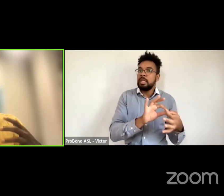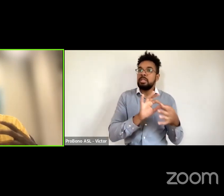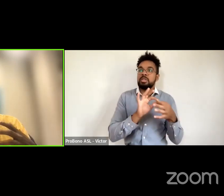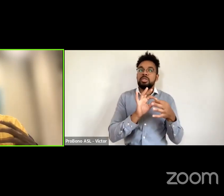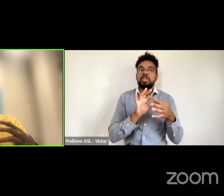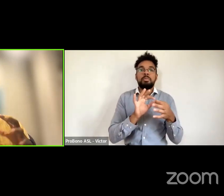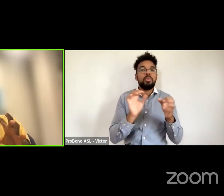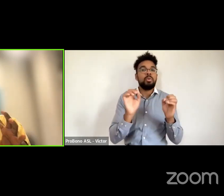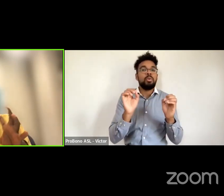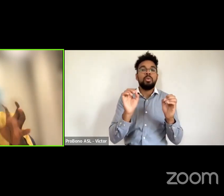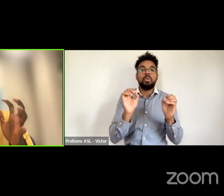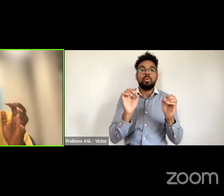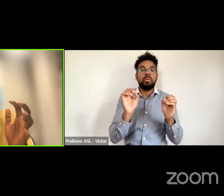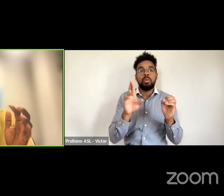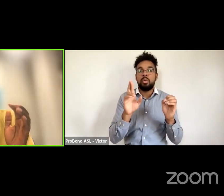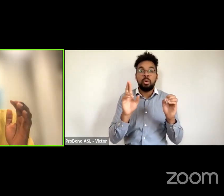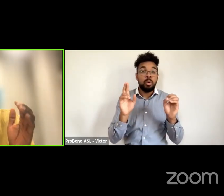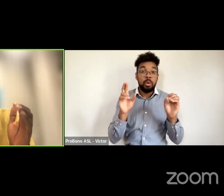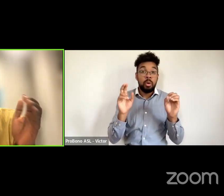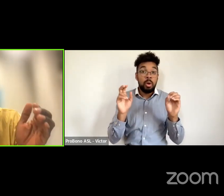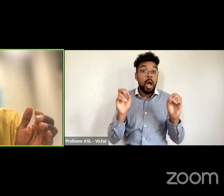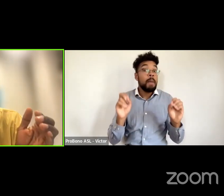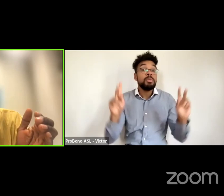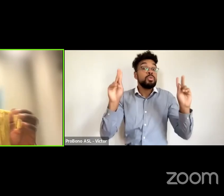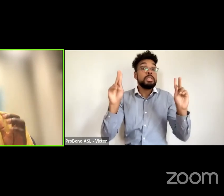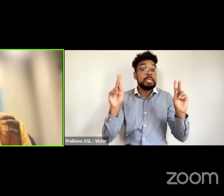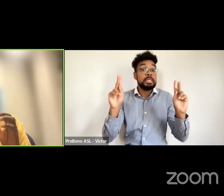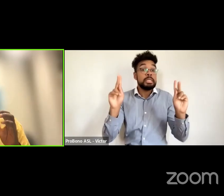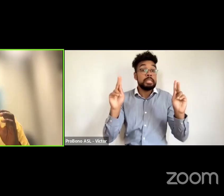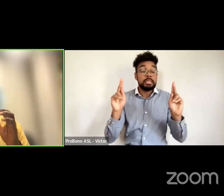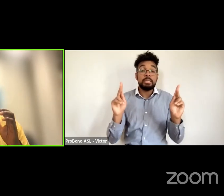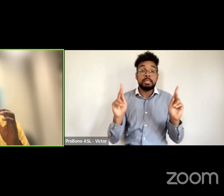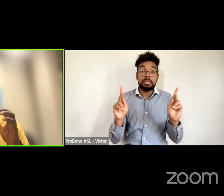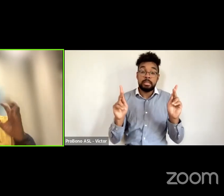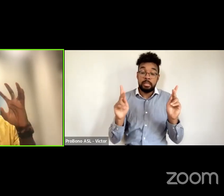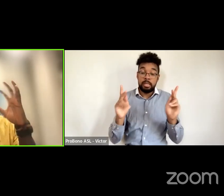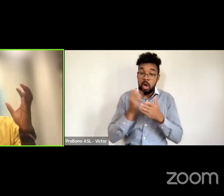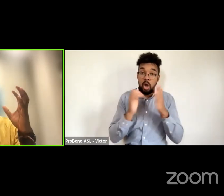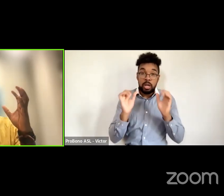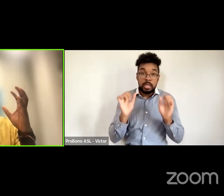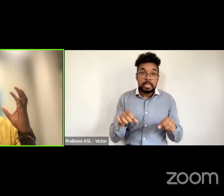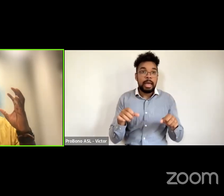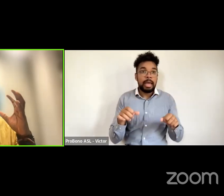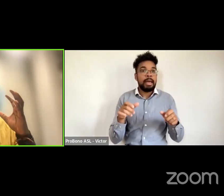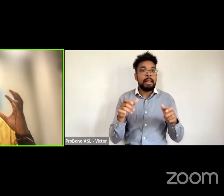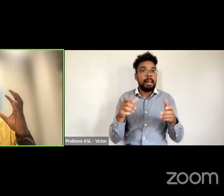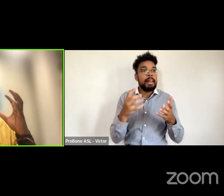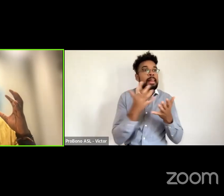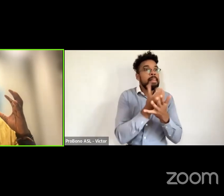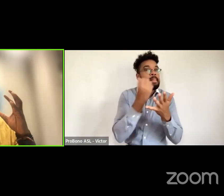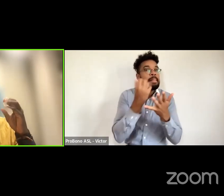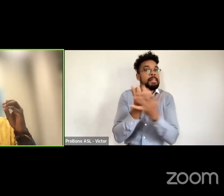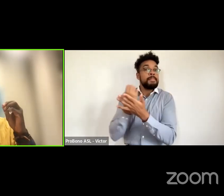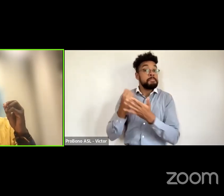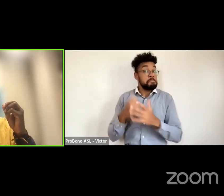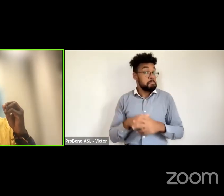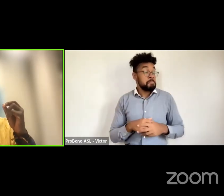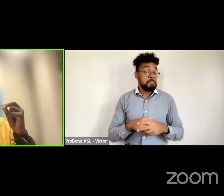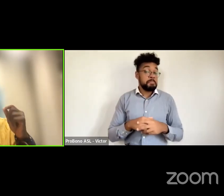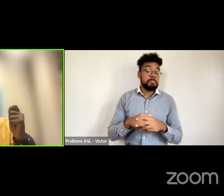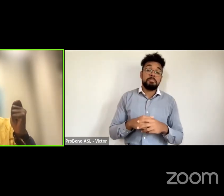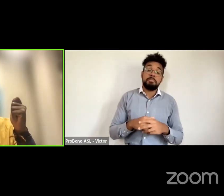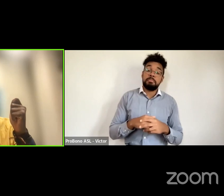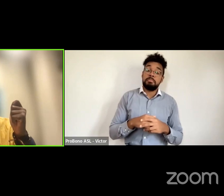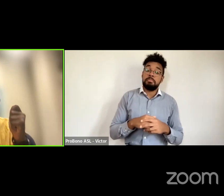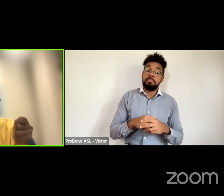and opportunities that that can open artists into so capital like correctly said from beginning not just